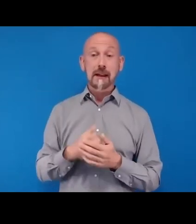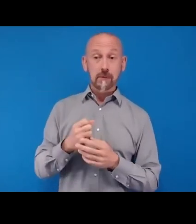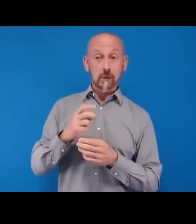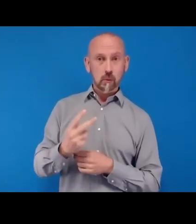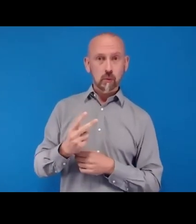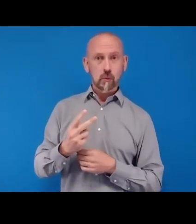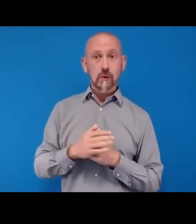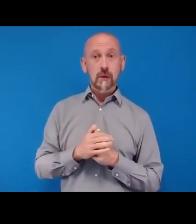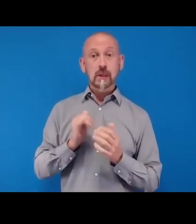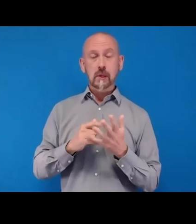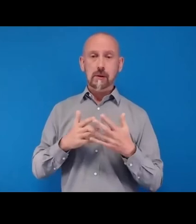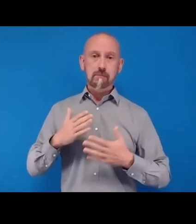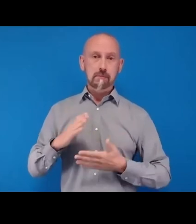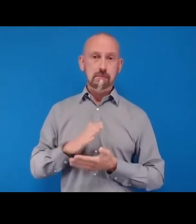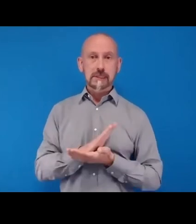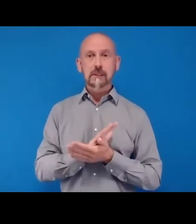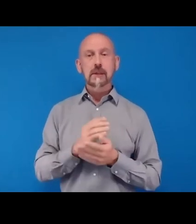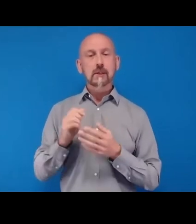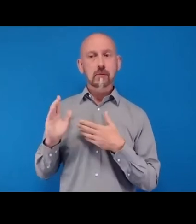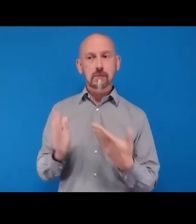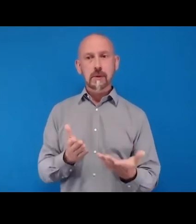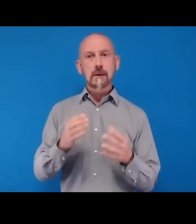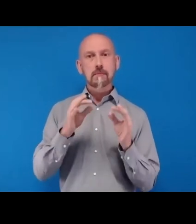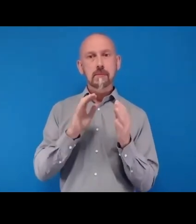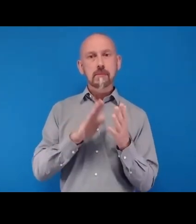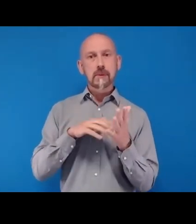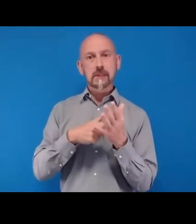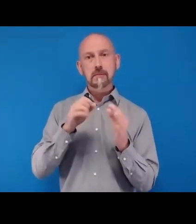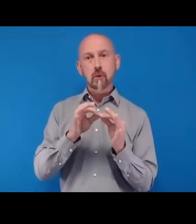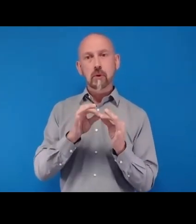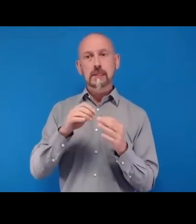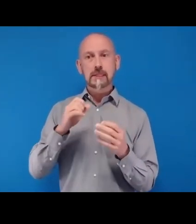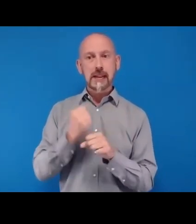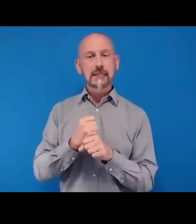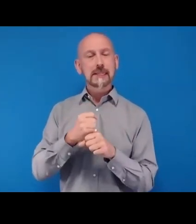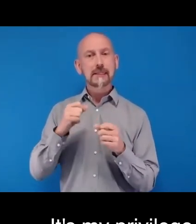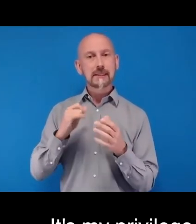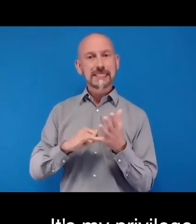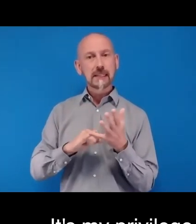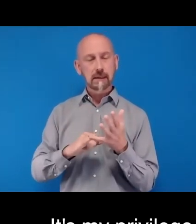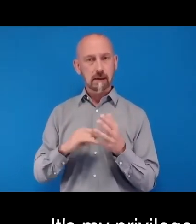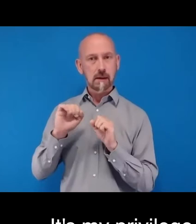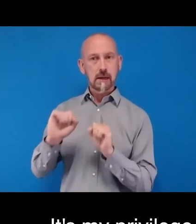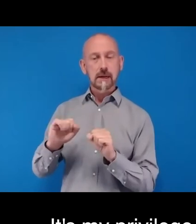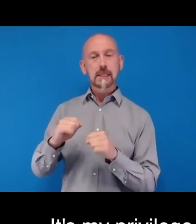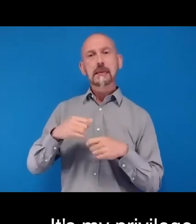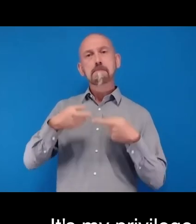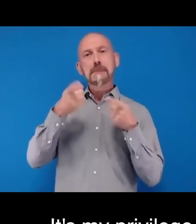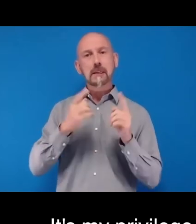welcome the Honourable Mr Budi Gennady Siddiqin, Minister for Health of the Government of Indonesia.